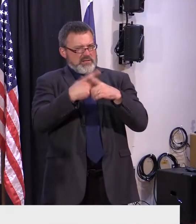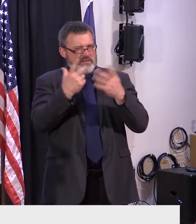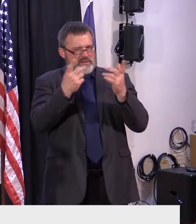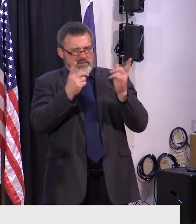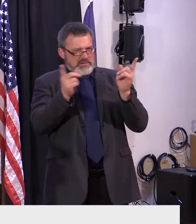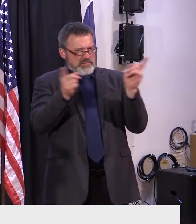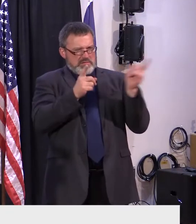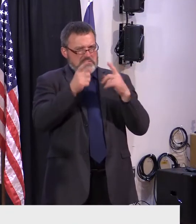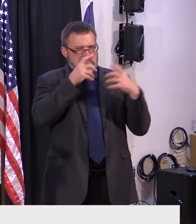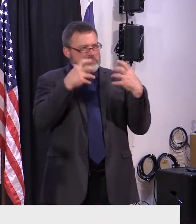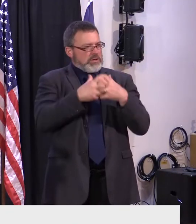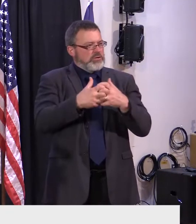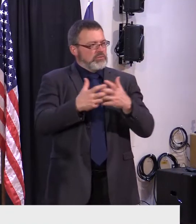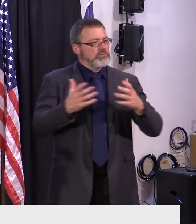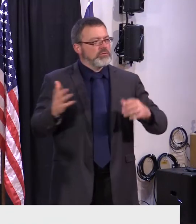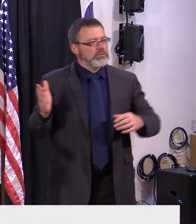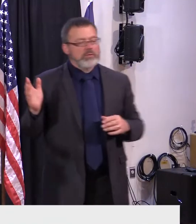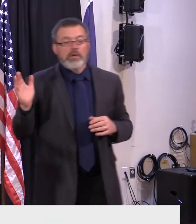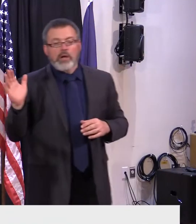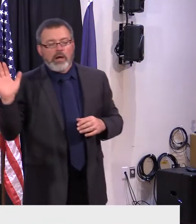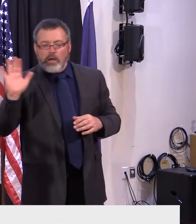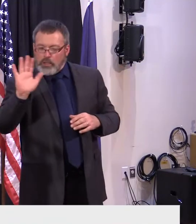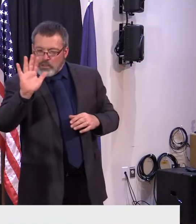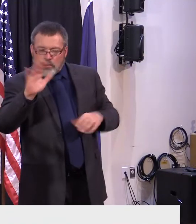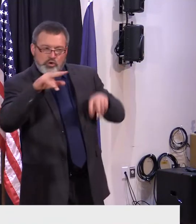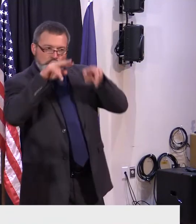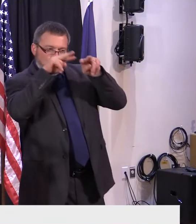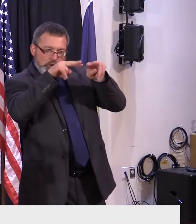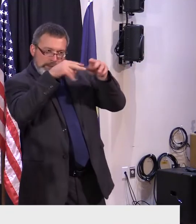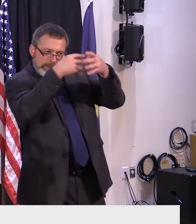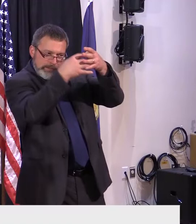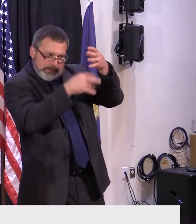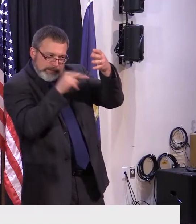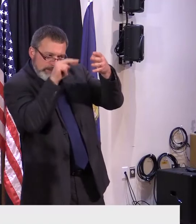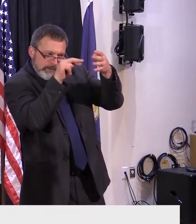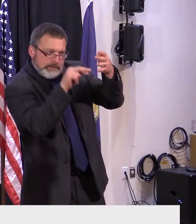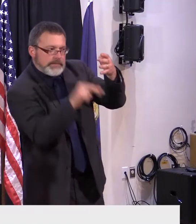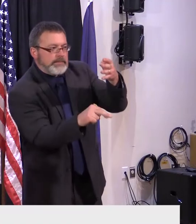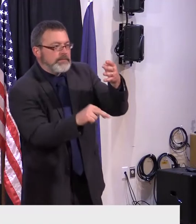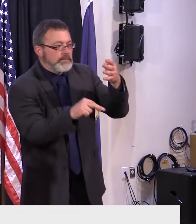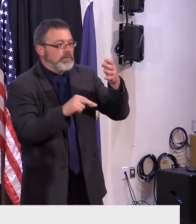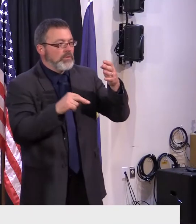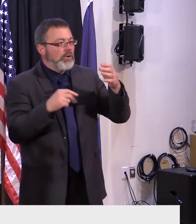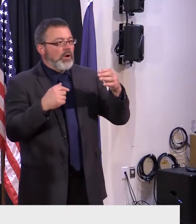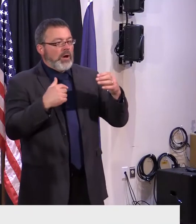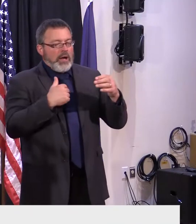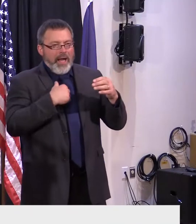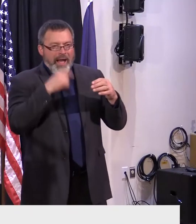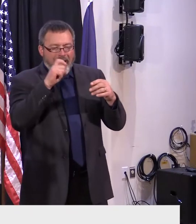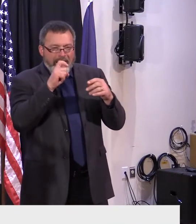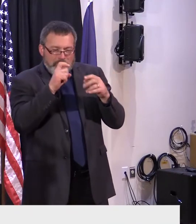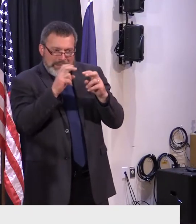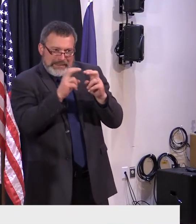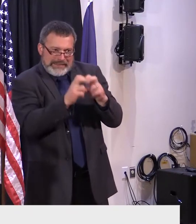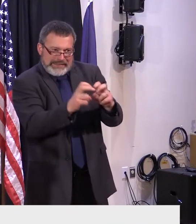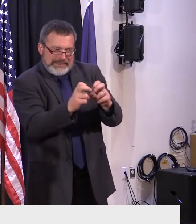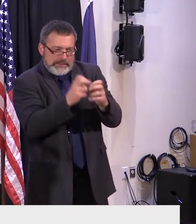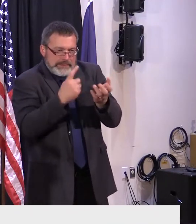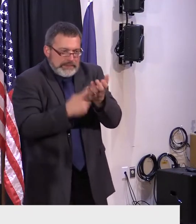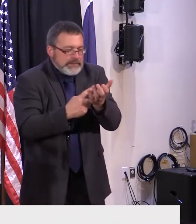details on, right? I mean, it's not something that we can, we have a program that